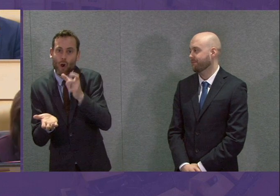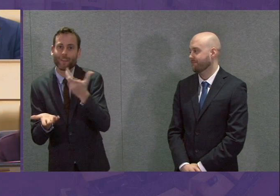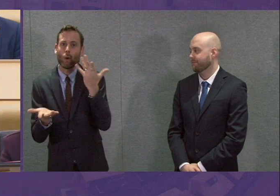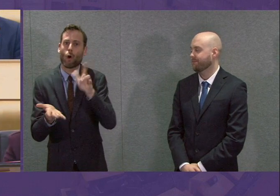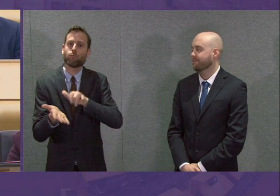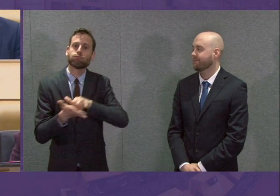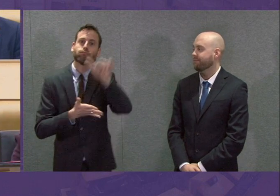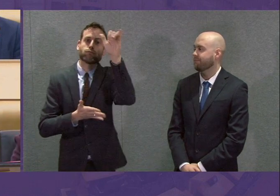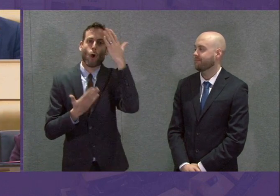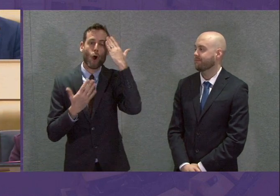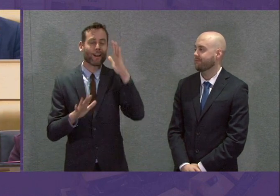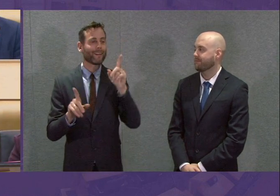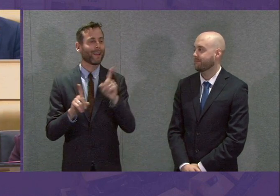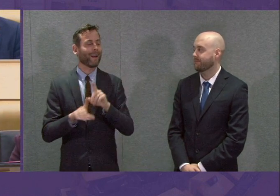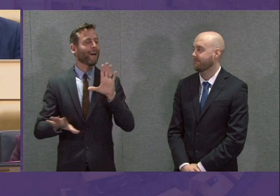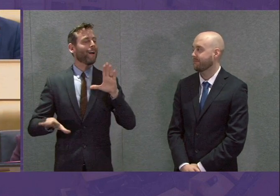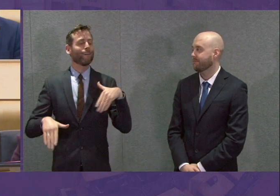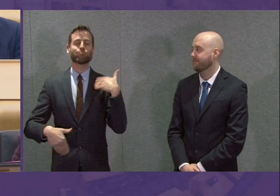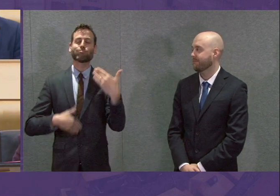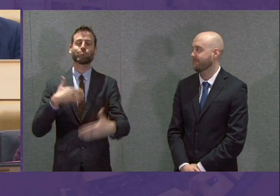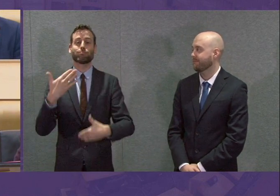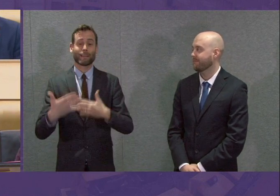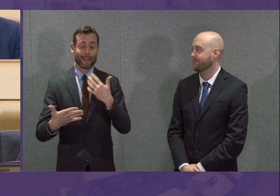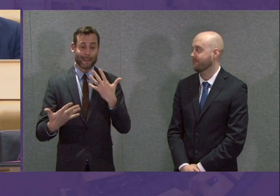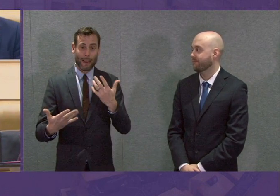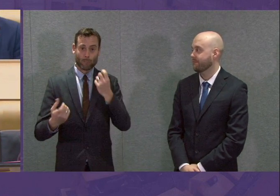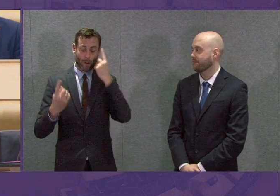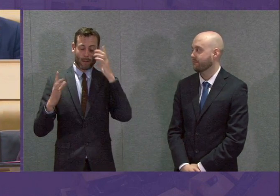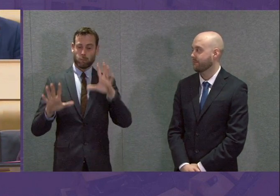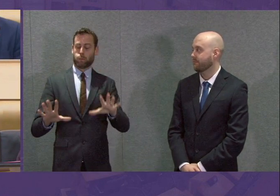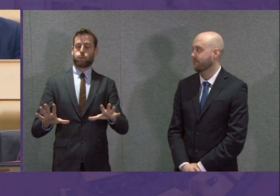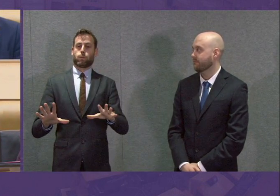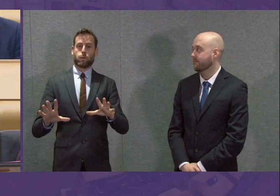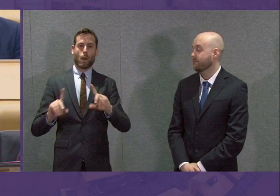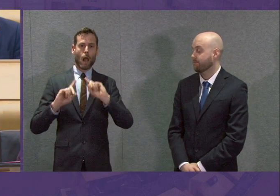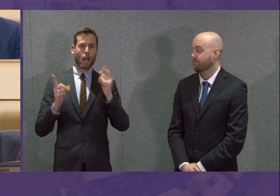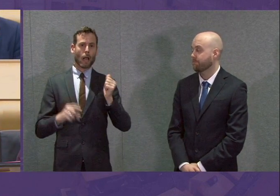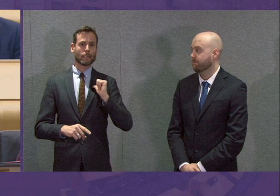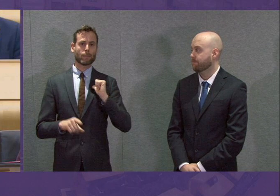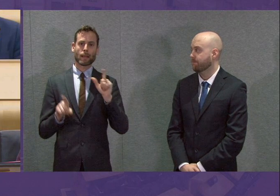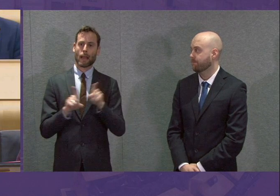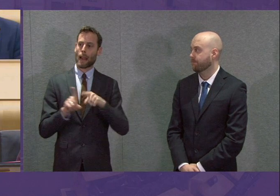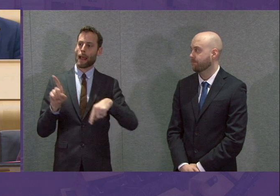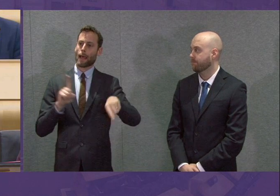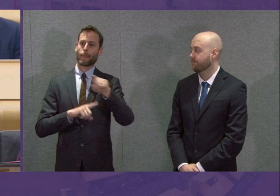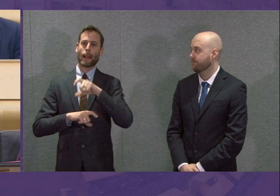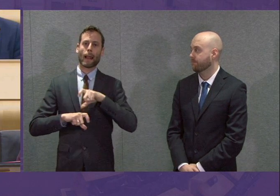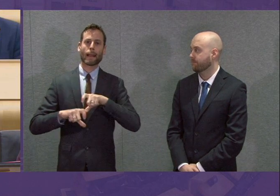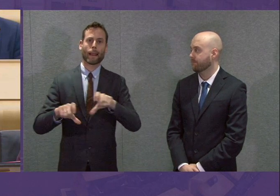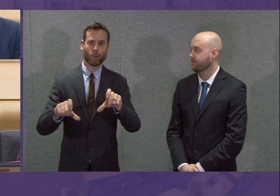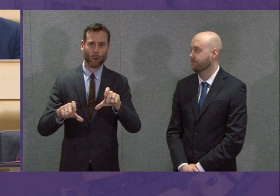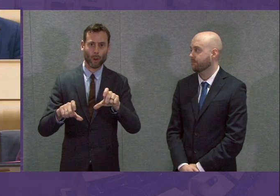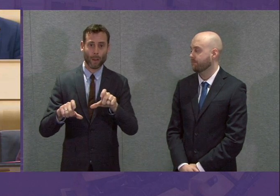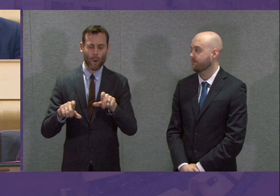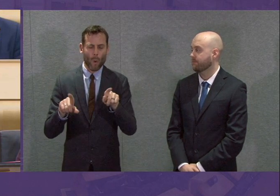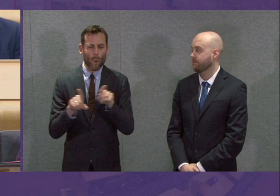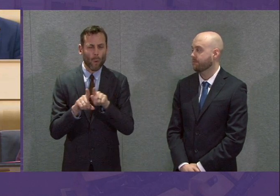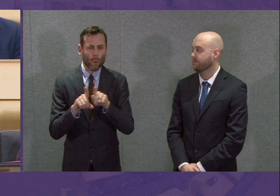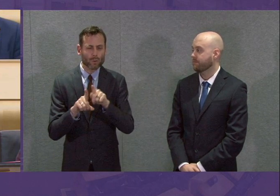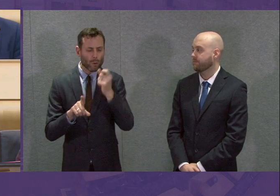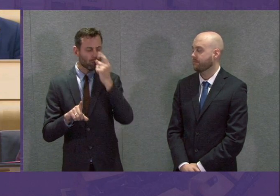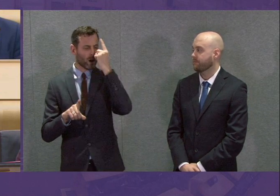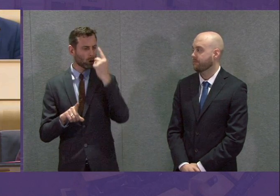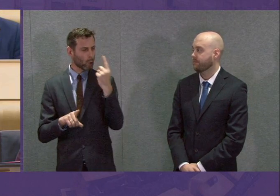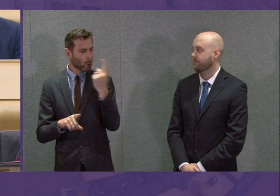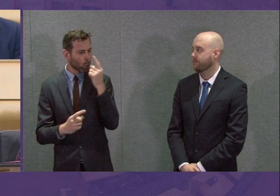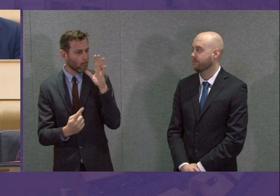on holiday. But perhaps at the same time, we're also being reminded of what and who really matters in life, reminded of the importance of good